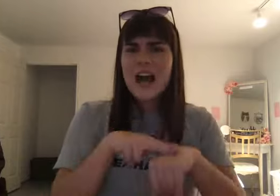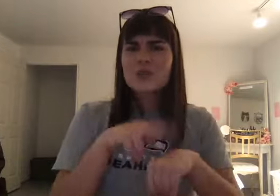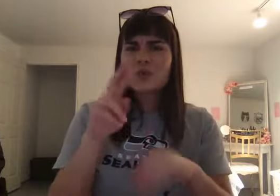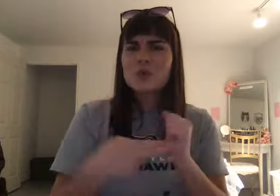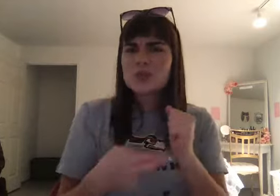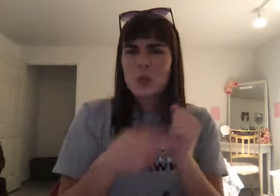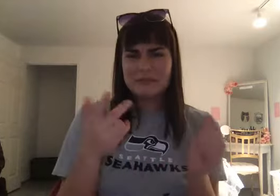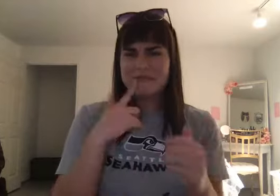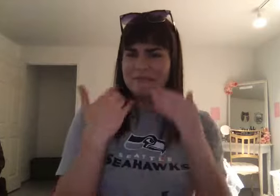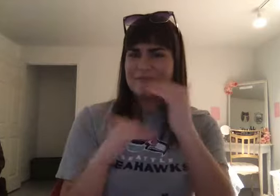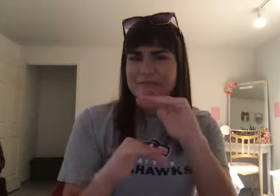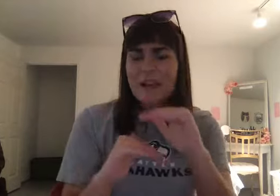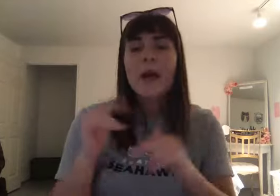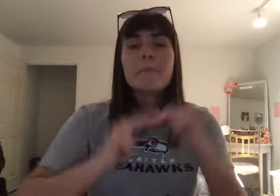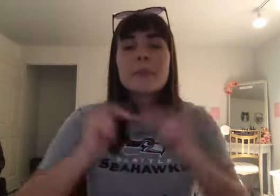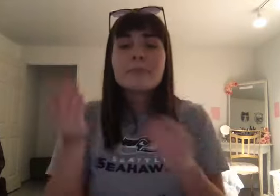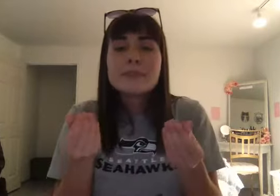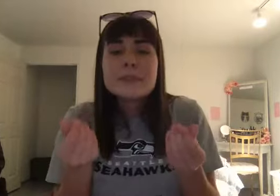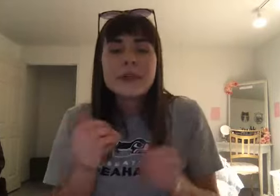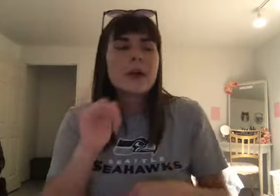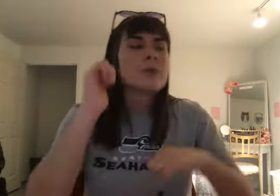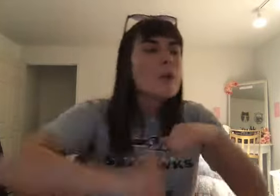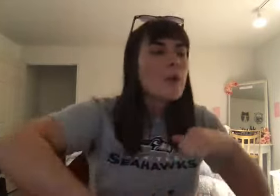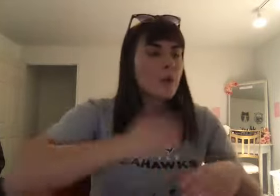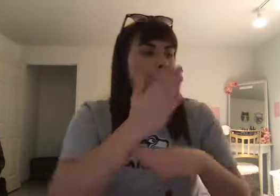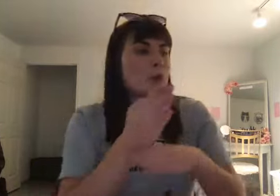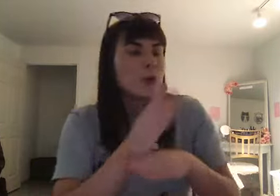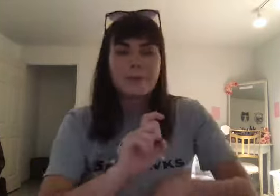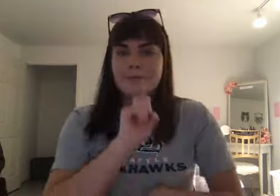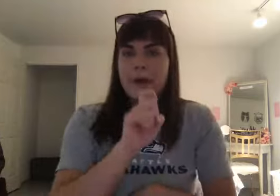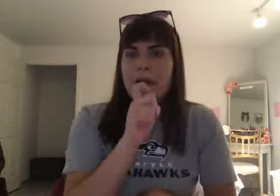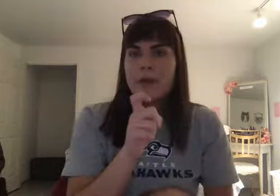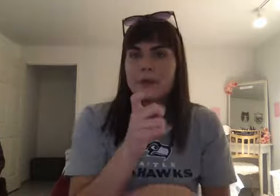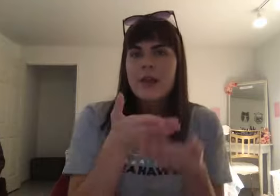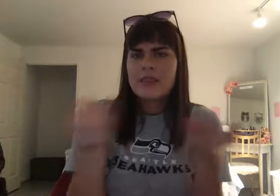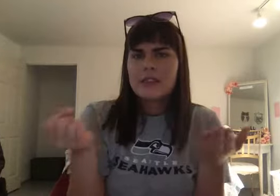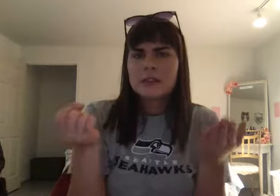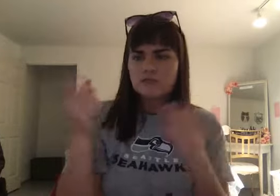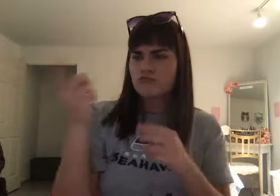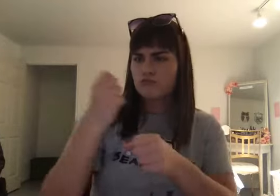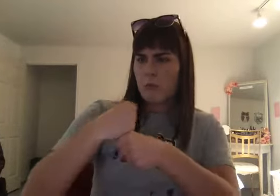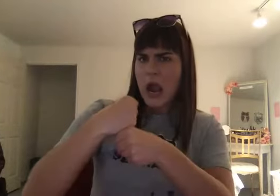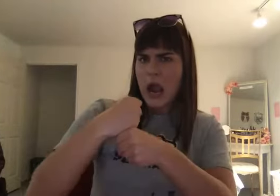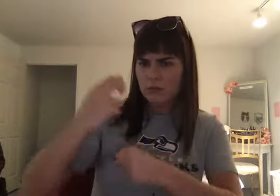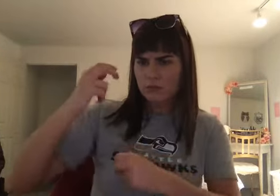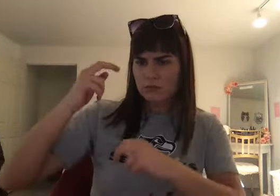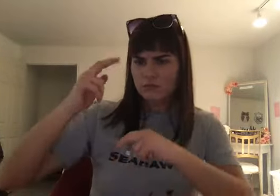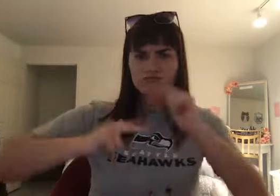materials, things like stone, wood, metals, things to construct civilization. But the one thing they